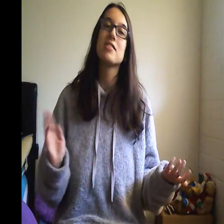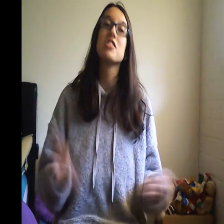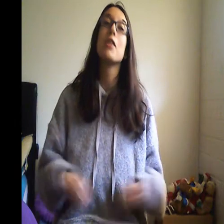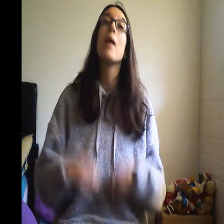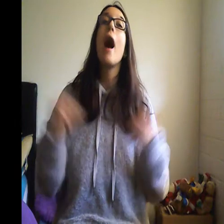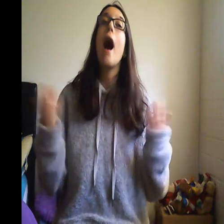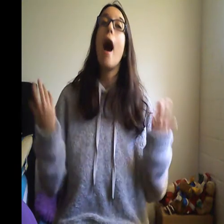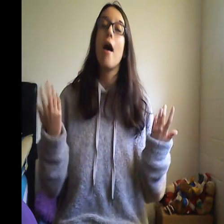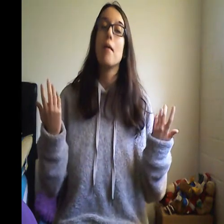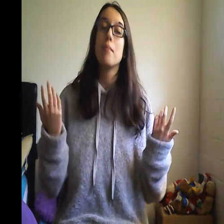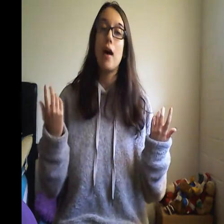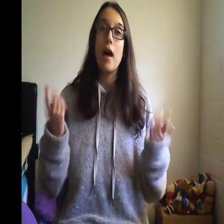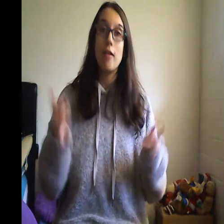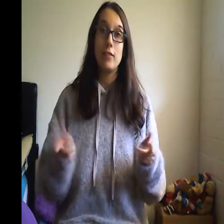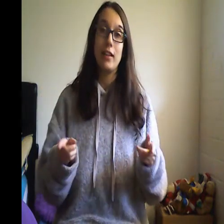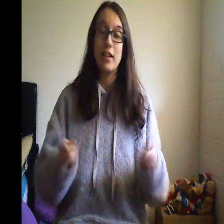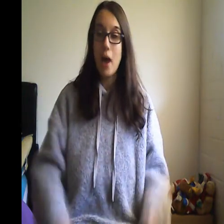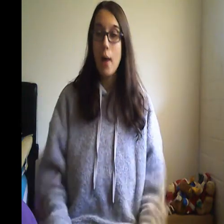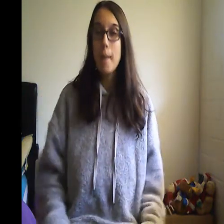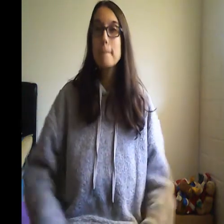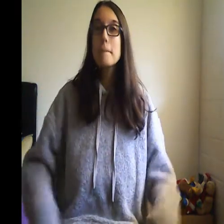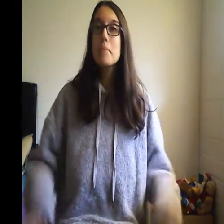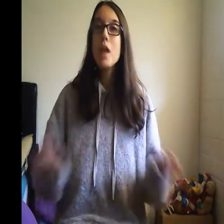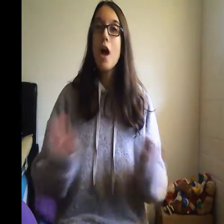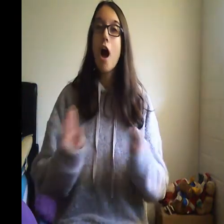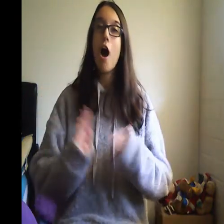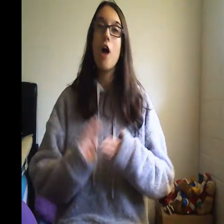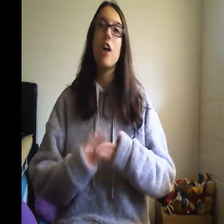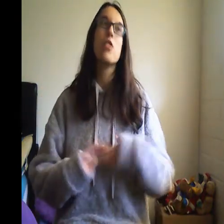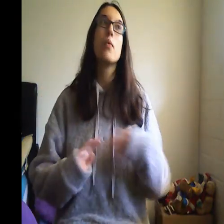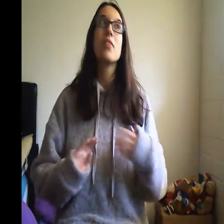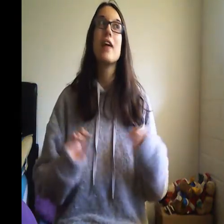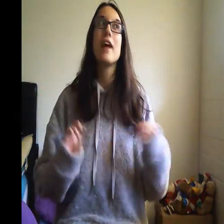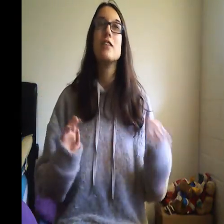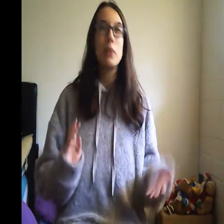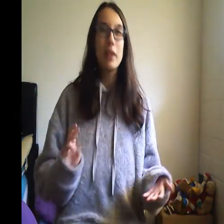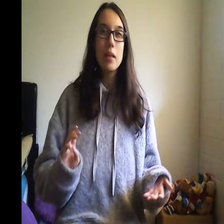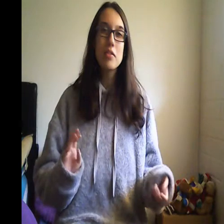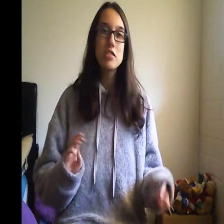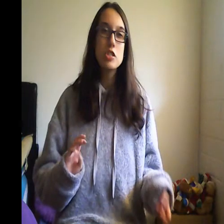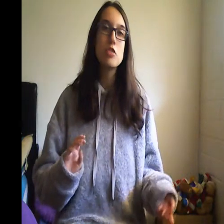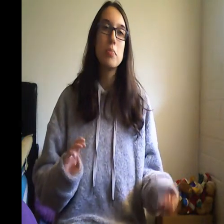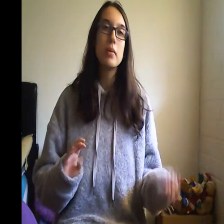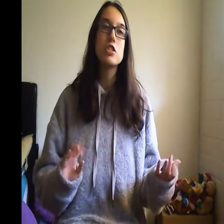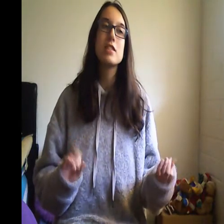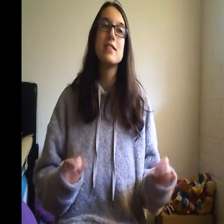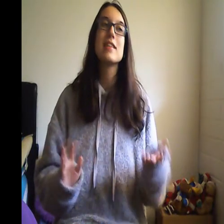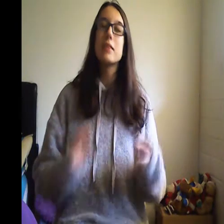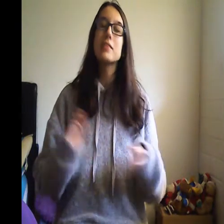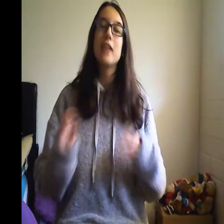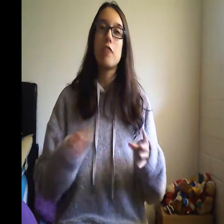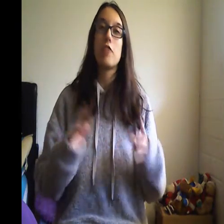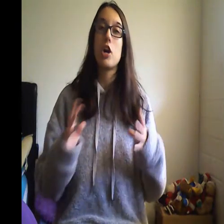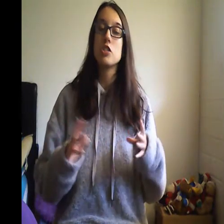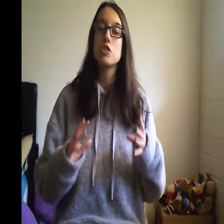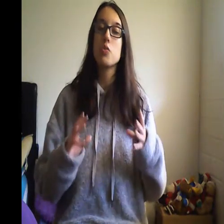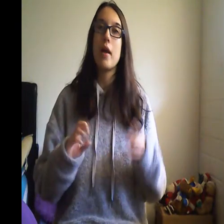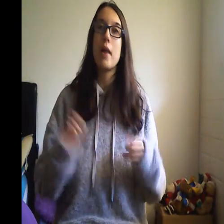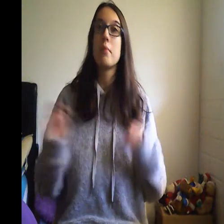uh i really like that uh the one thing i don't like about this toothbrush is sometimes it kind of hurts when i'm brushing my